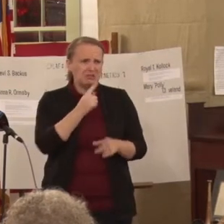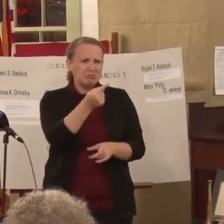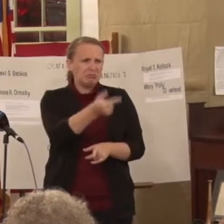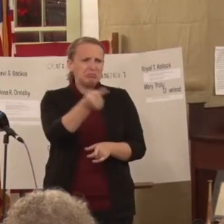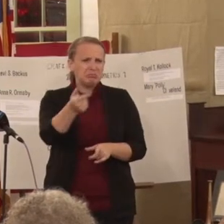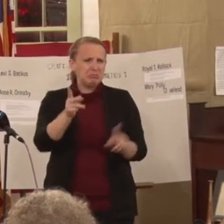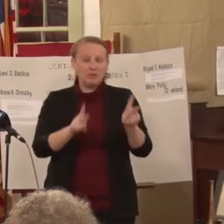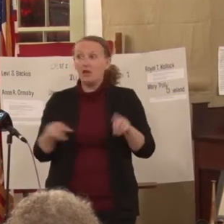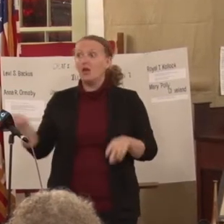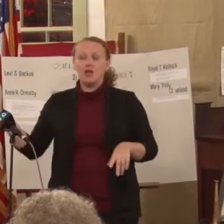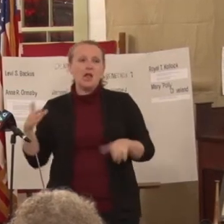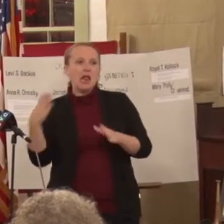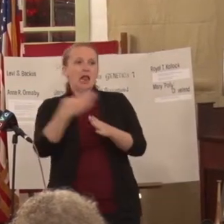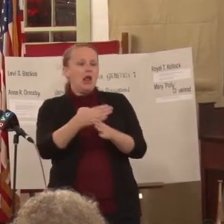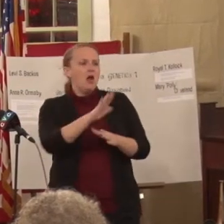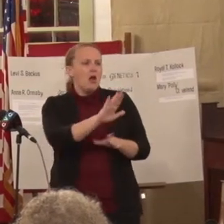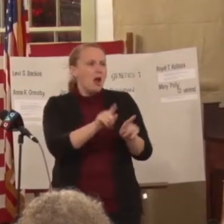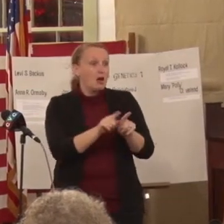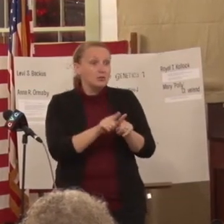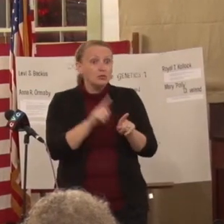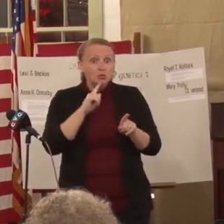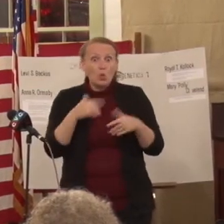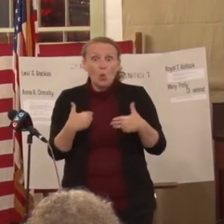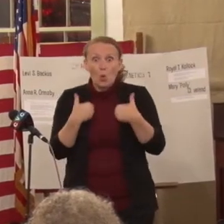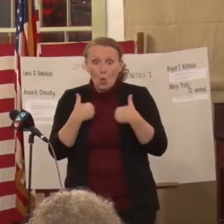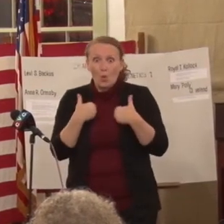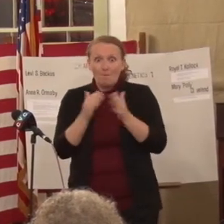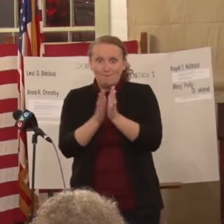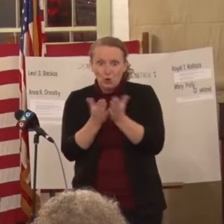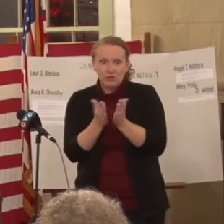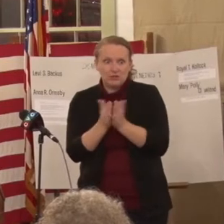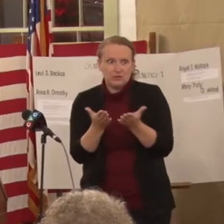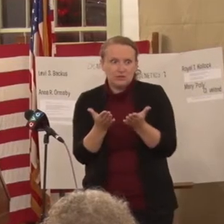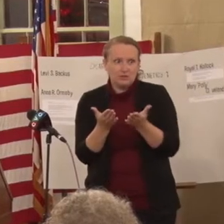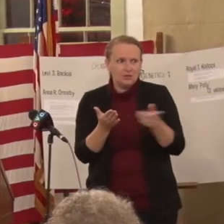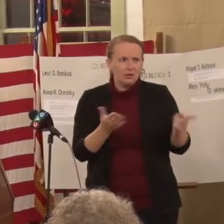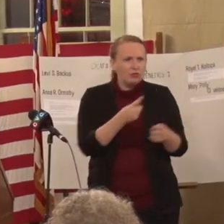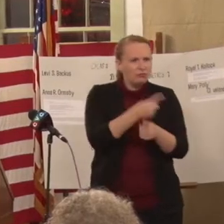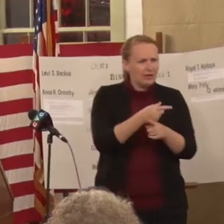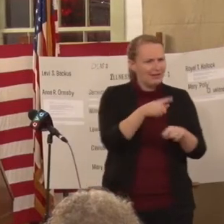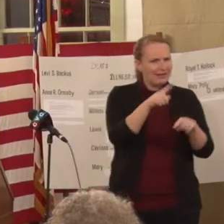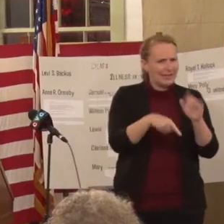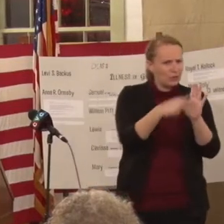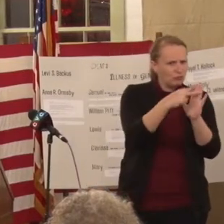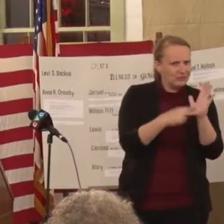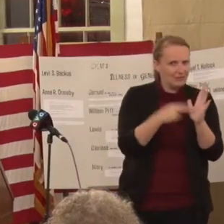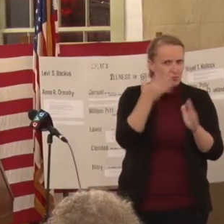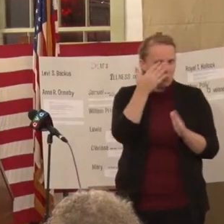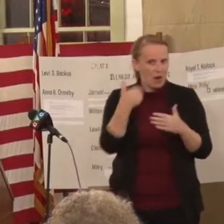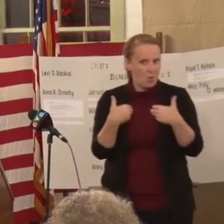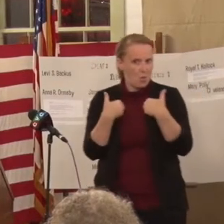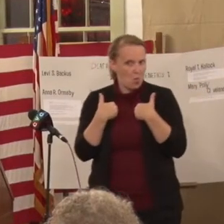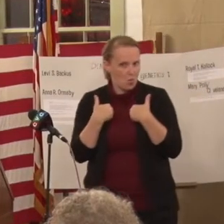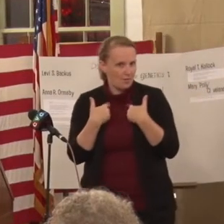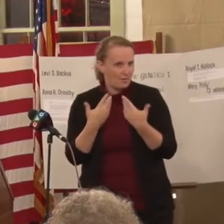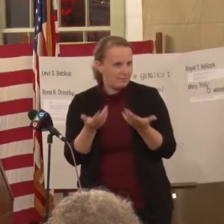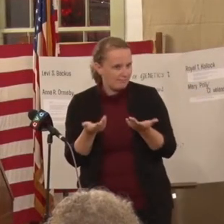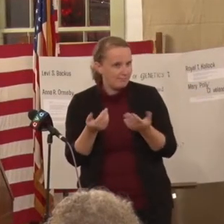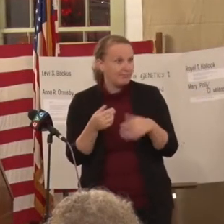own books. That's right. They could agree to them. Why would they, and that they were both identical led us